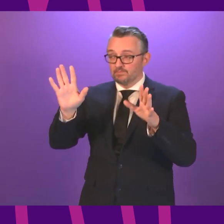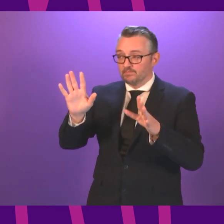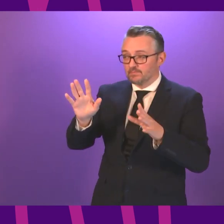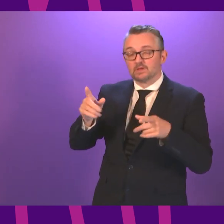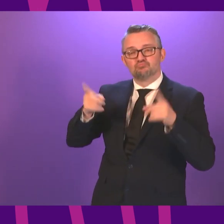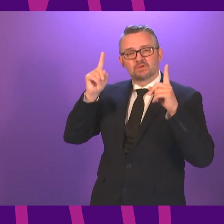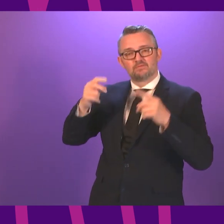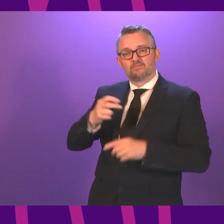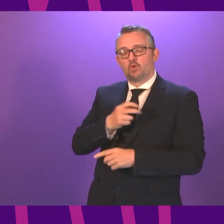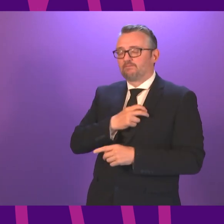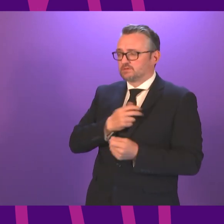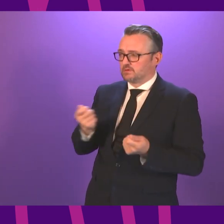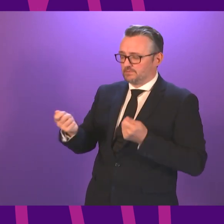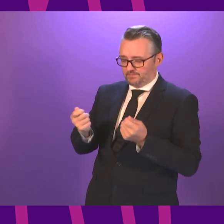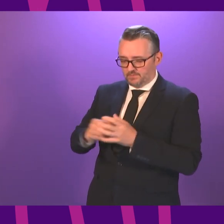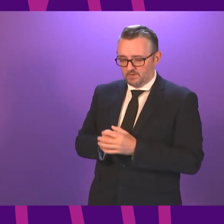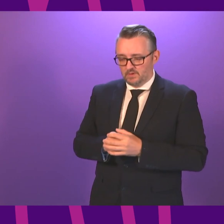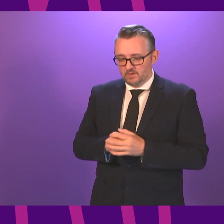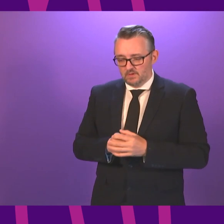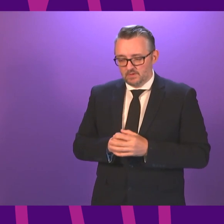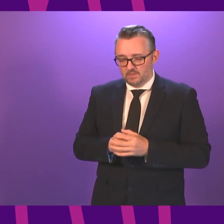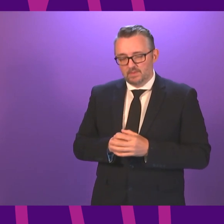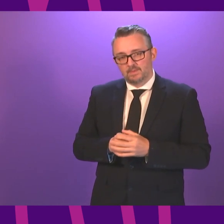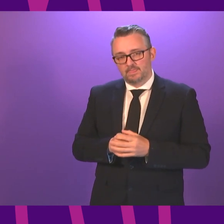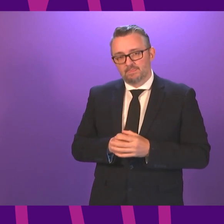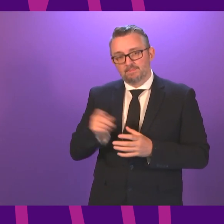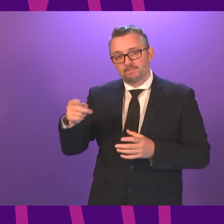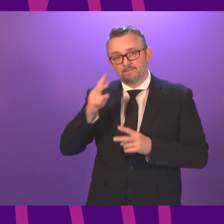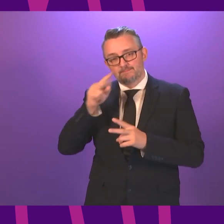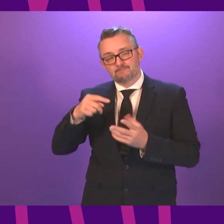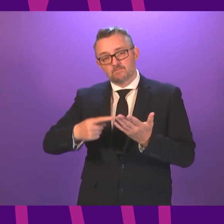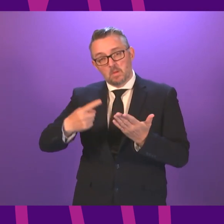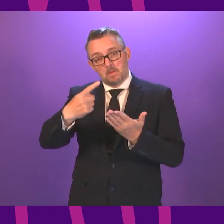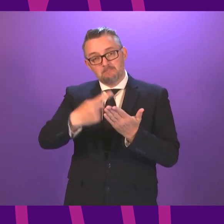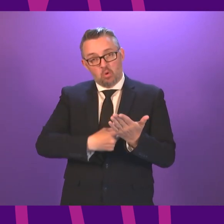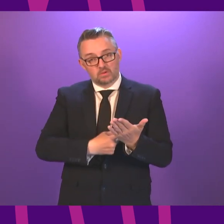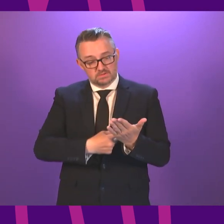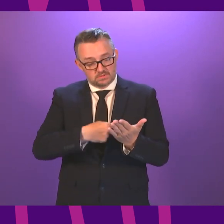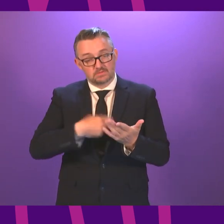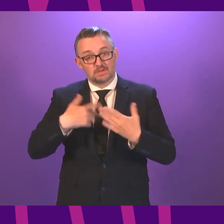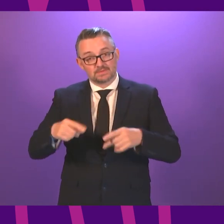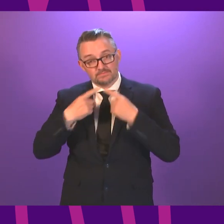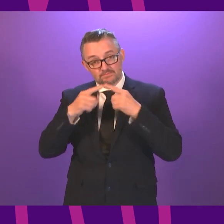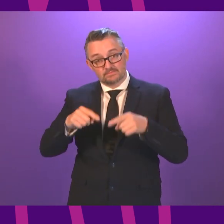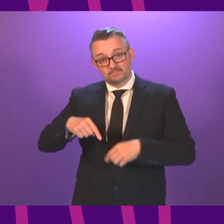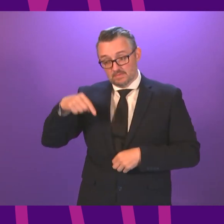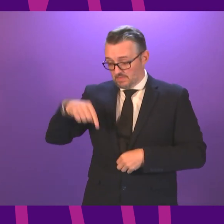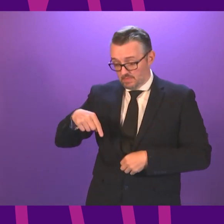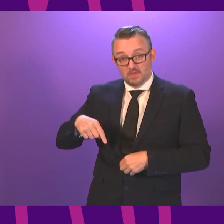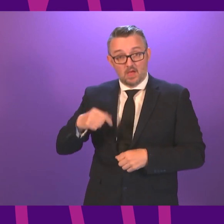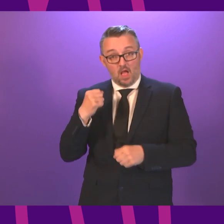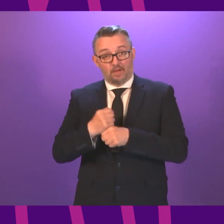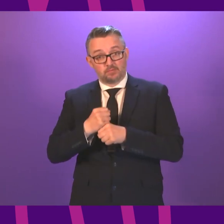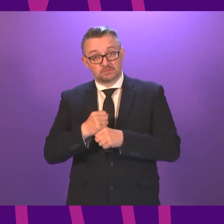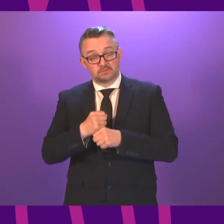I very much hope is obvious from the policy initiatives that I've just set out, this government is